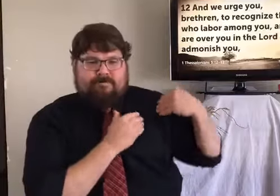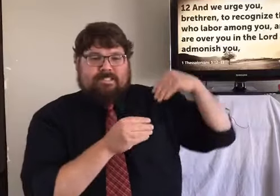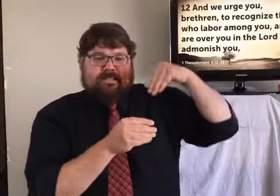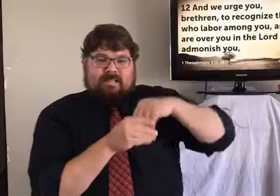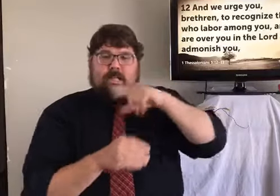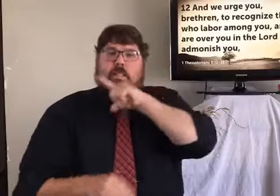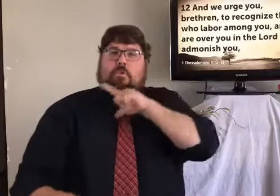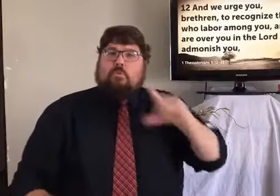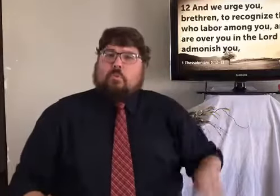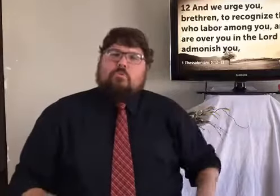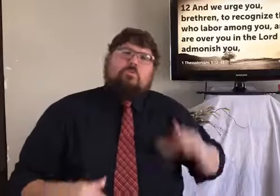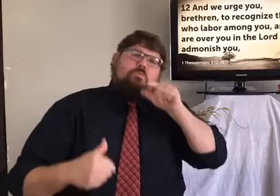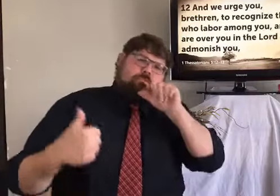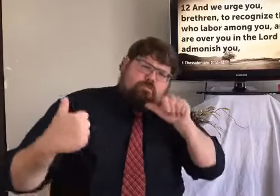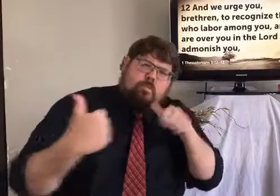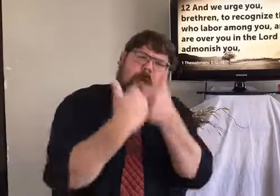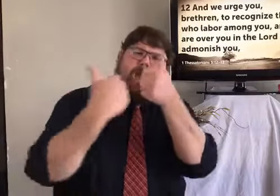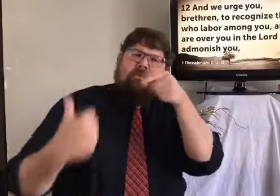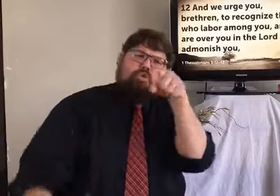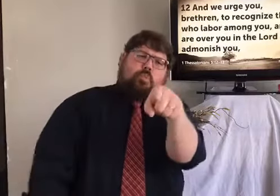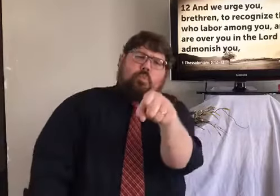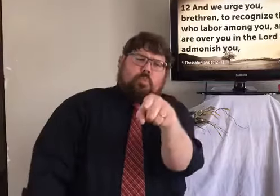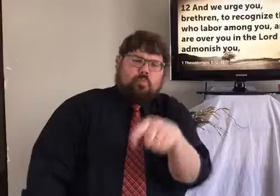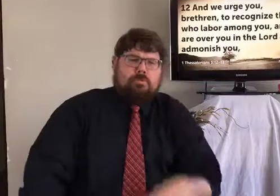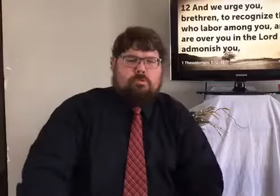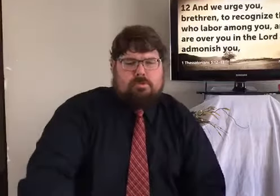and are over you in the Lord and admonish you